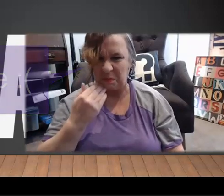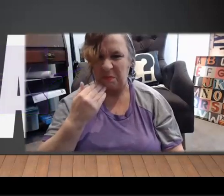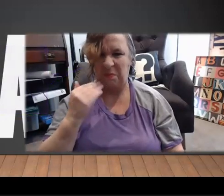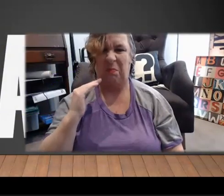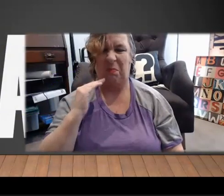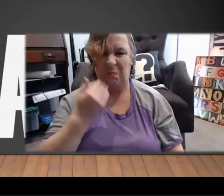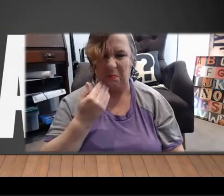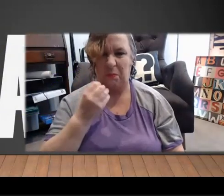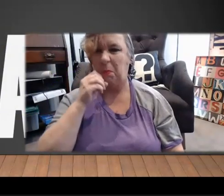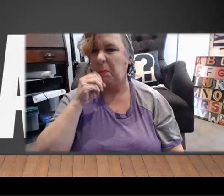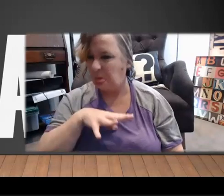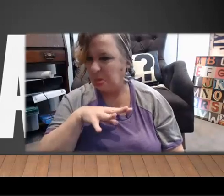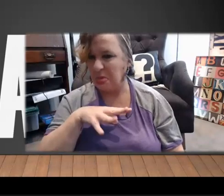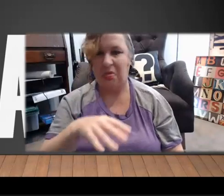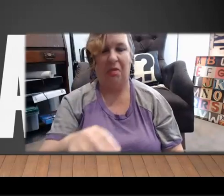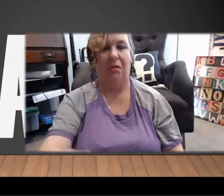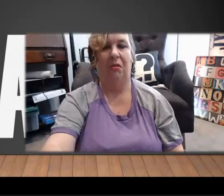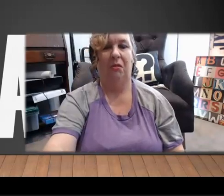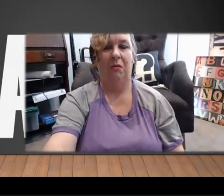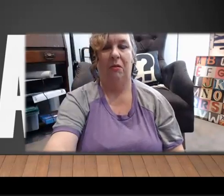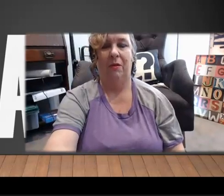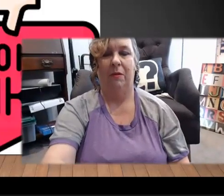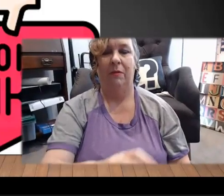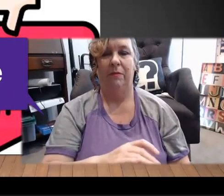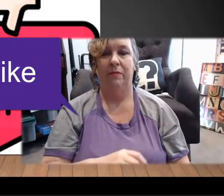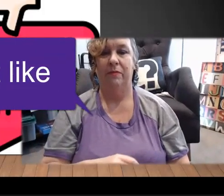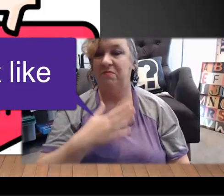Loathe. Loathe. Hate. Hate.